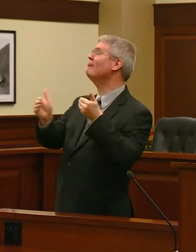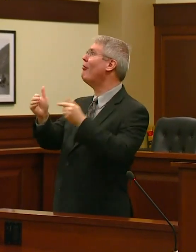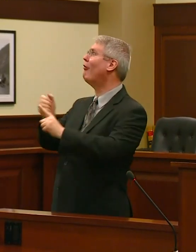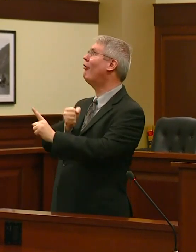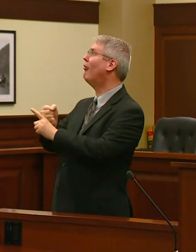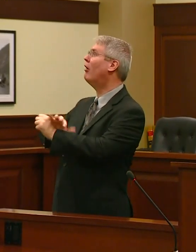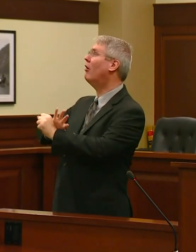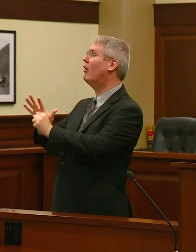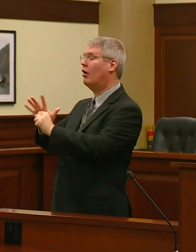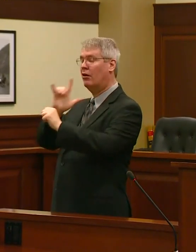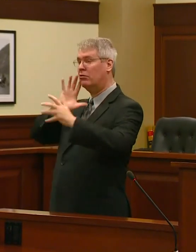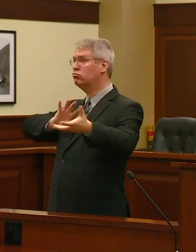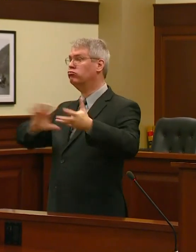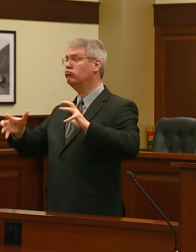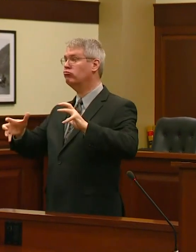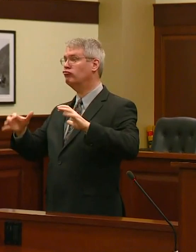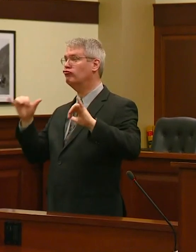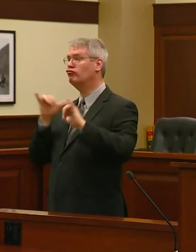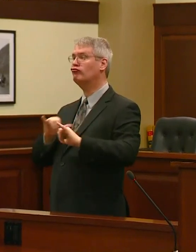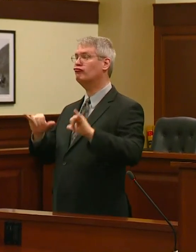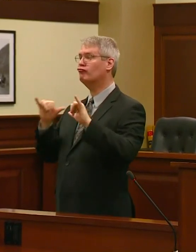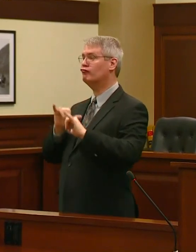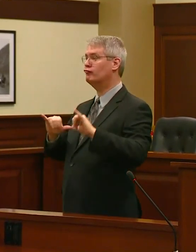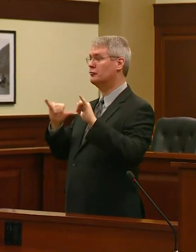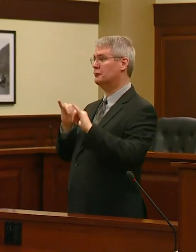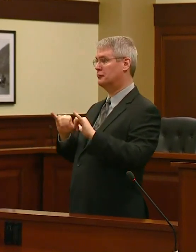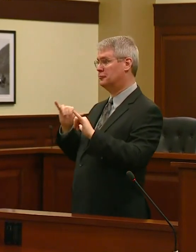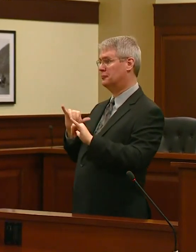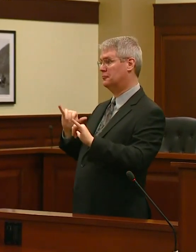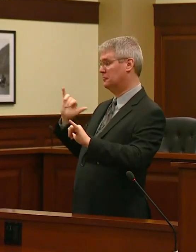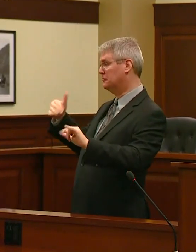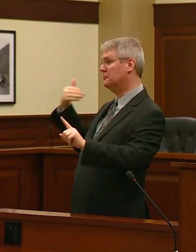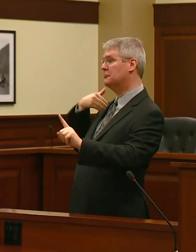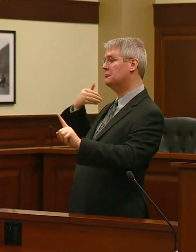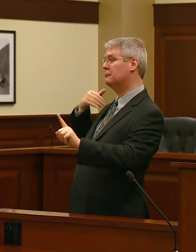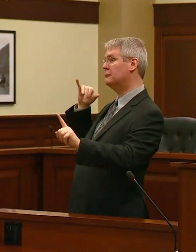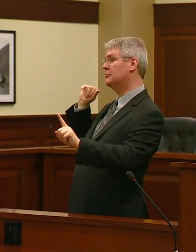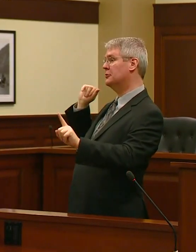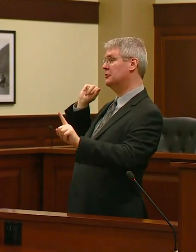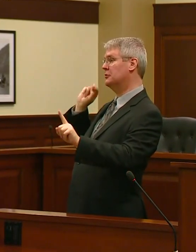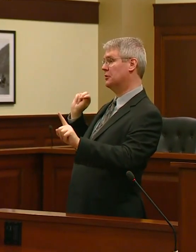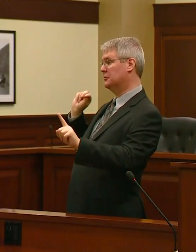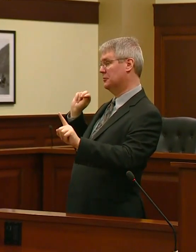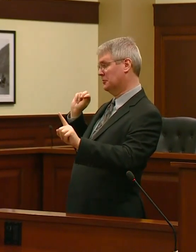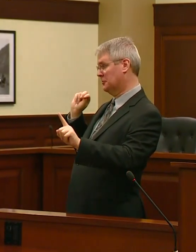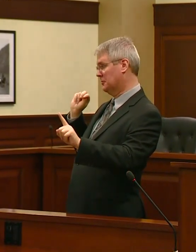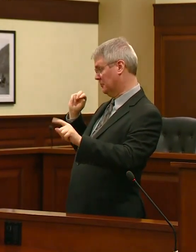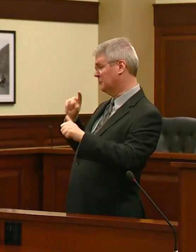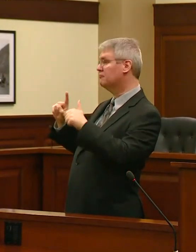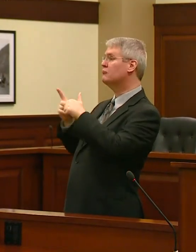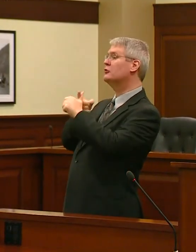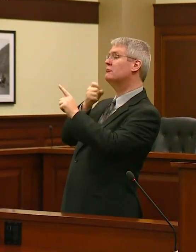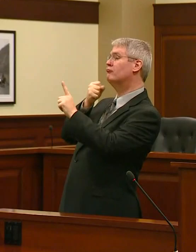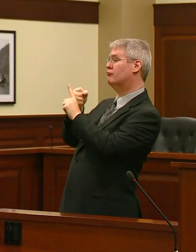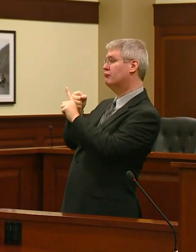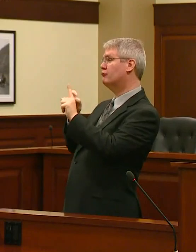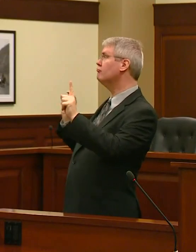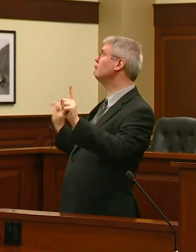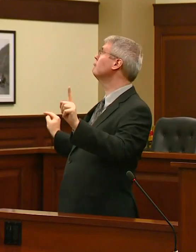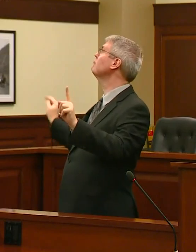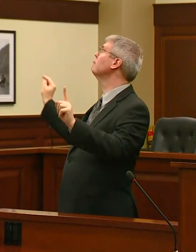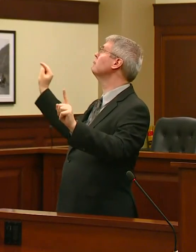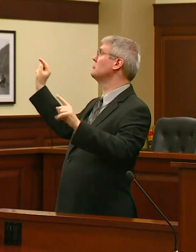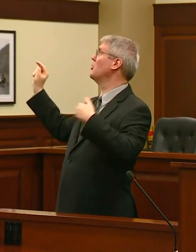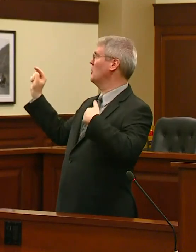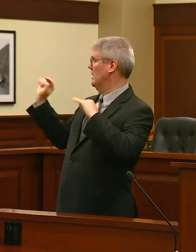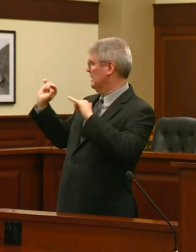going on right now with unemployment. I asked the governor during the news conference about the fact that there are people waiting eight, nine, ten weeks to get their